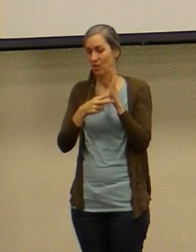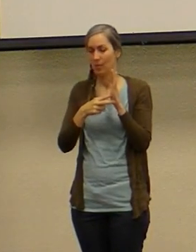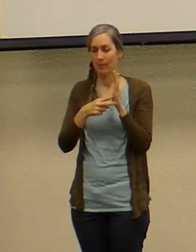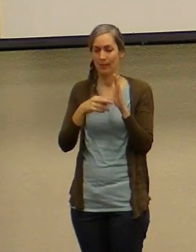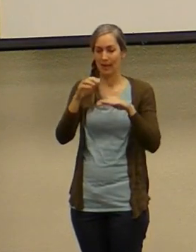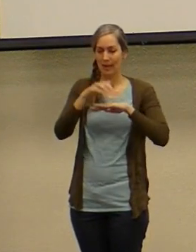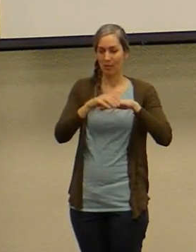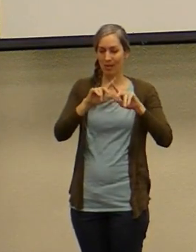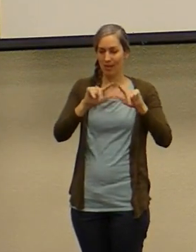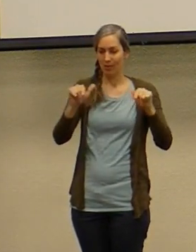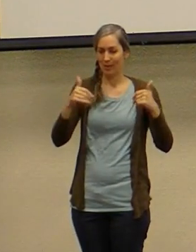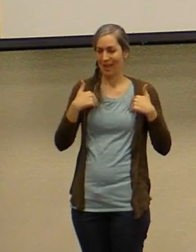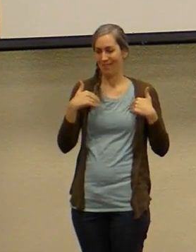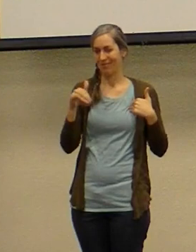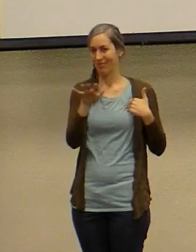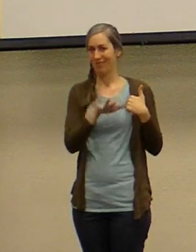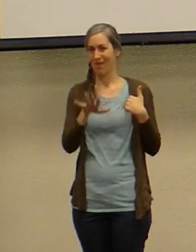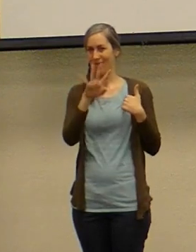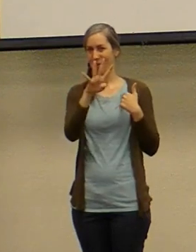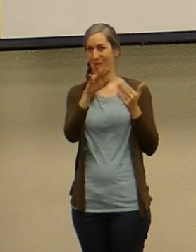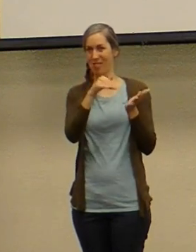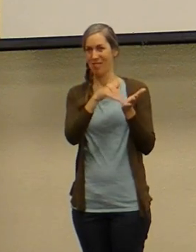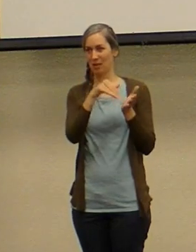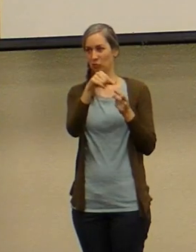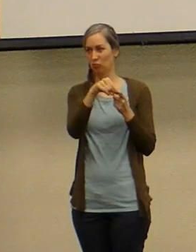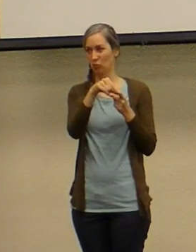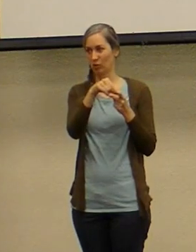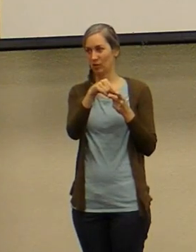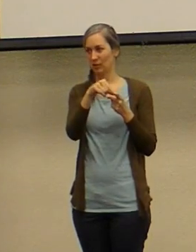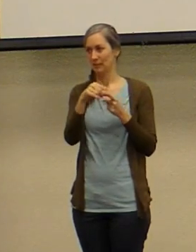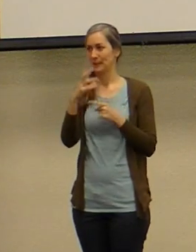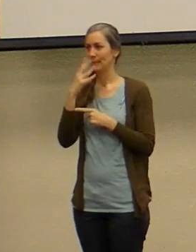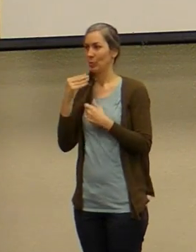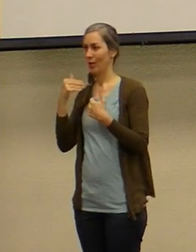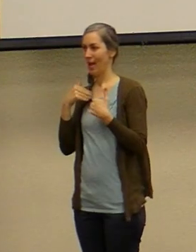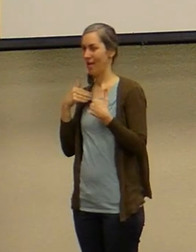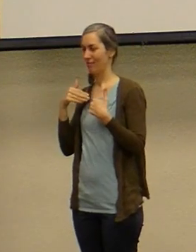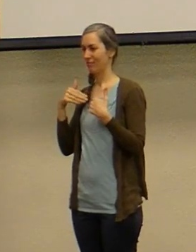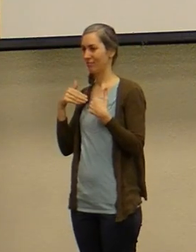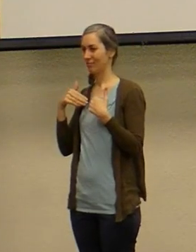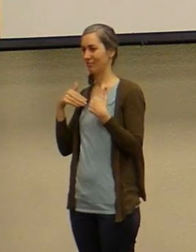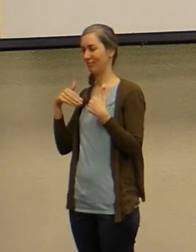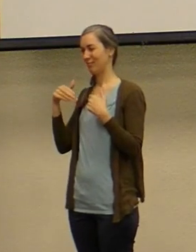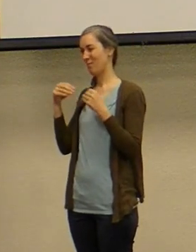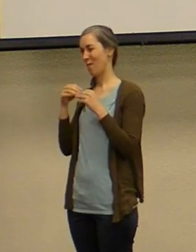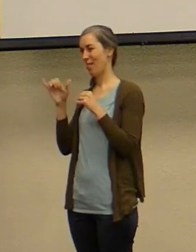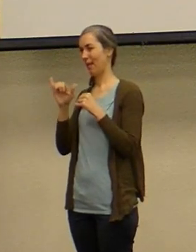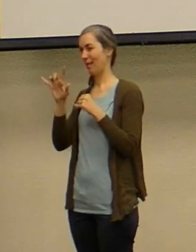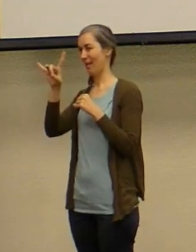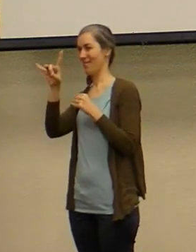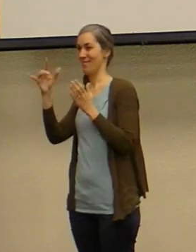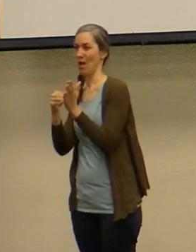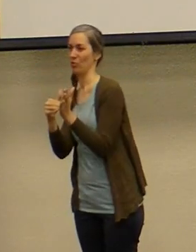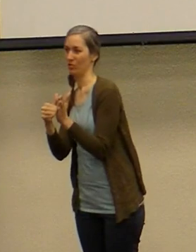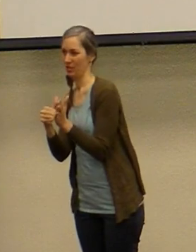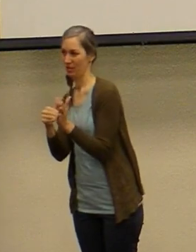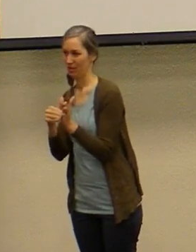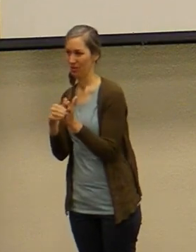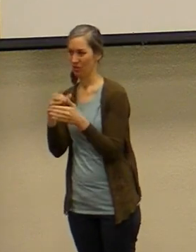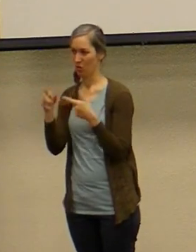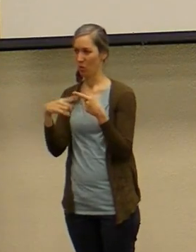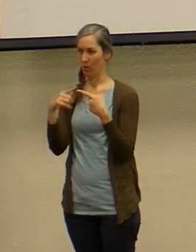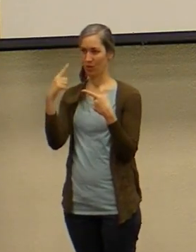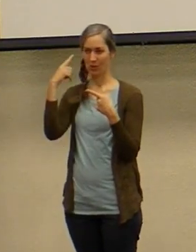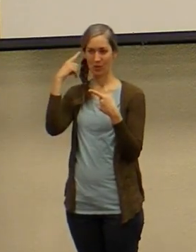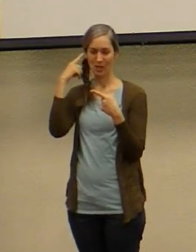these words are stuffed with meaning so when we hear love it's not infatuation or